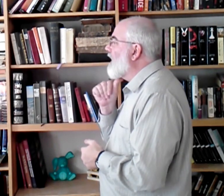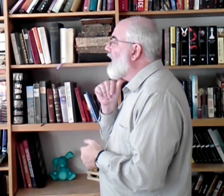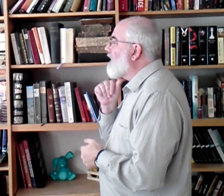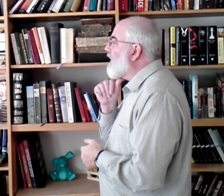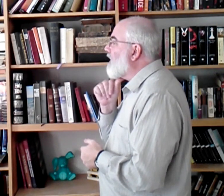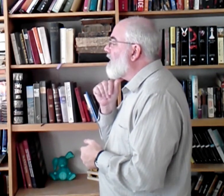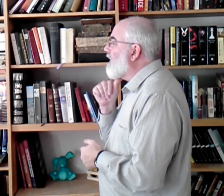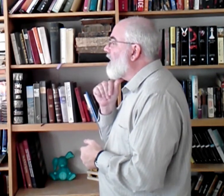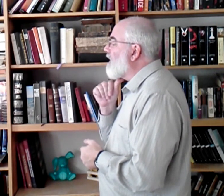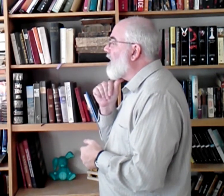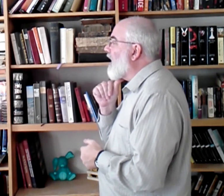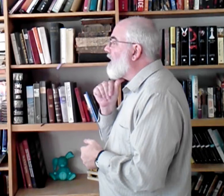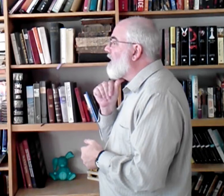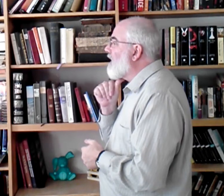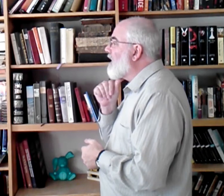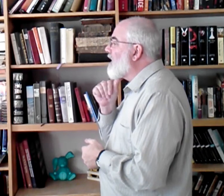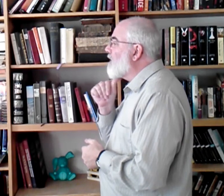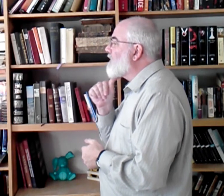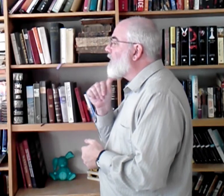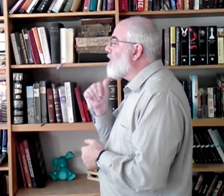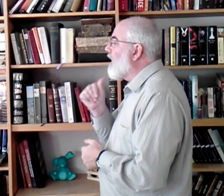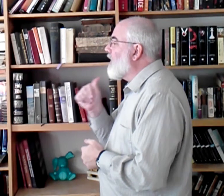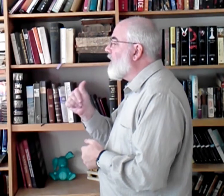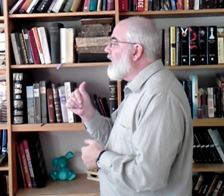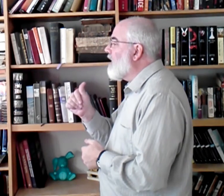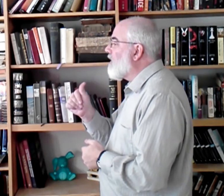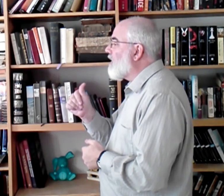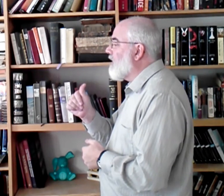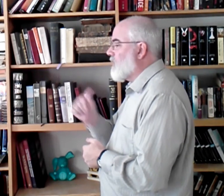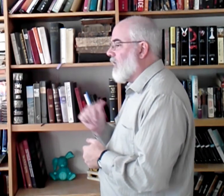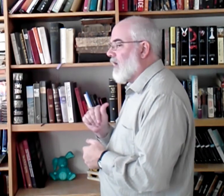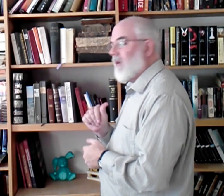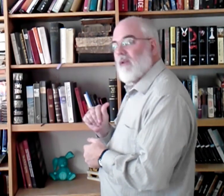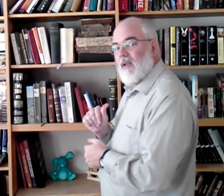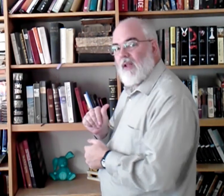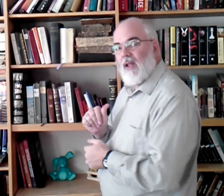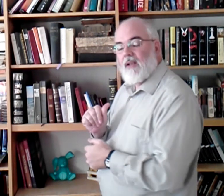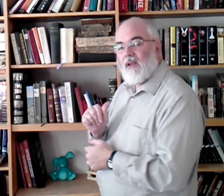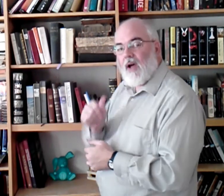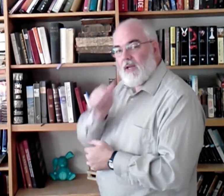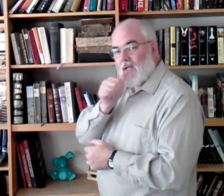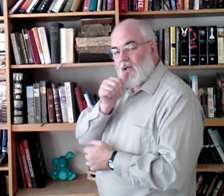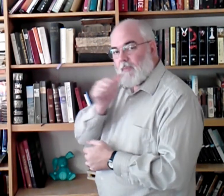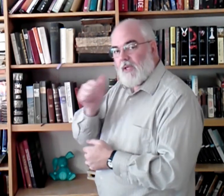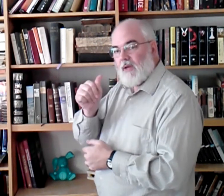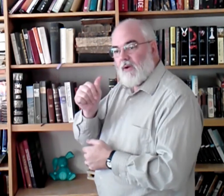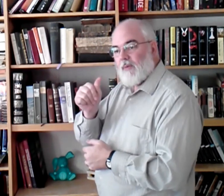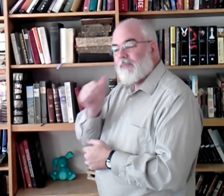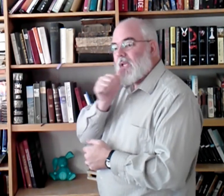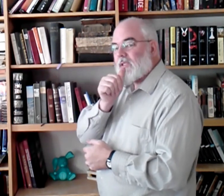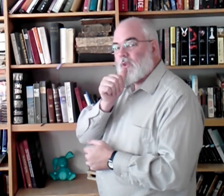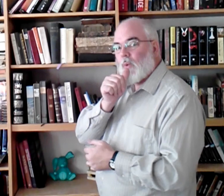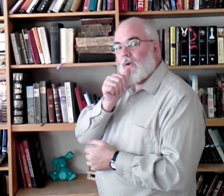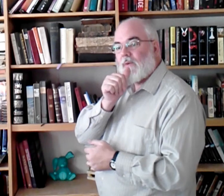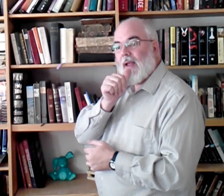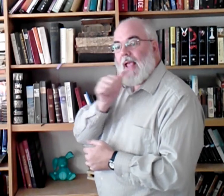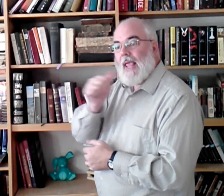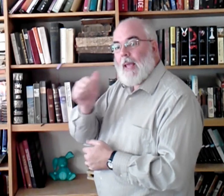the not comes from underneath the chin. Not up here. This is the word for am,